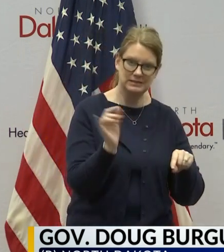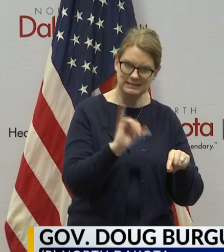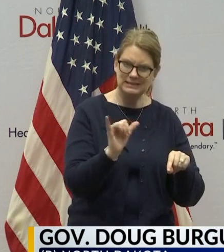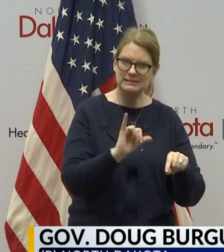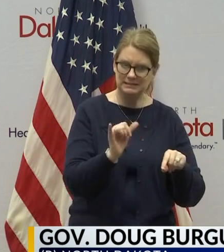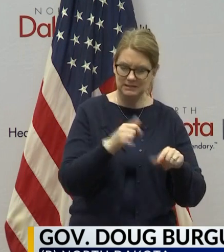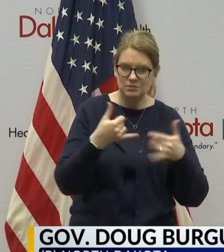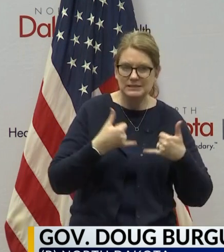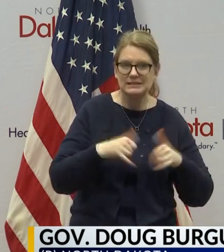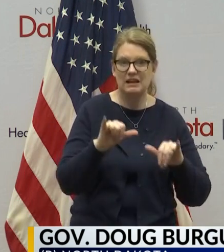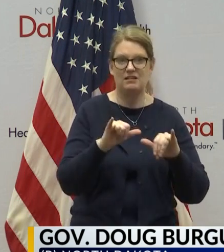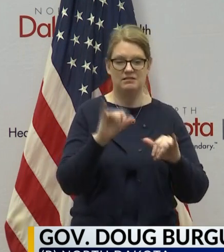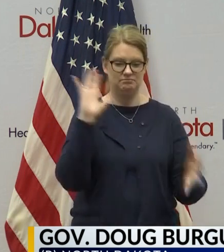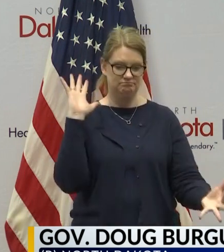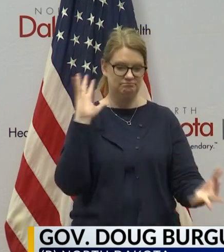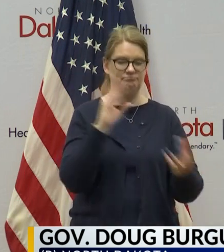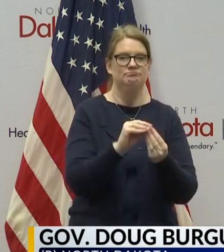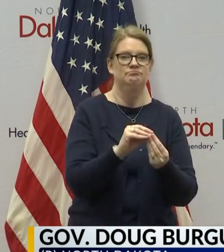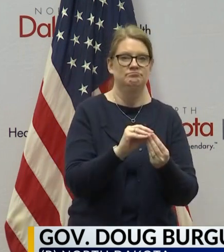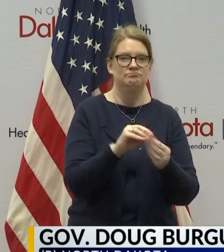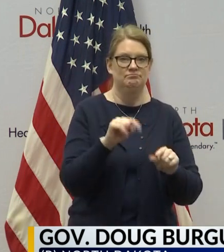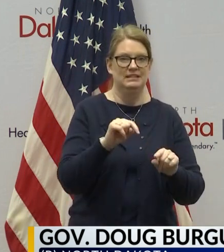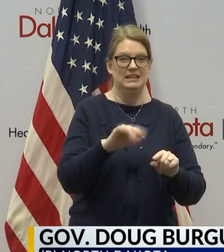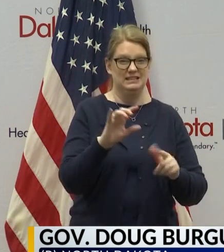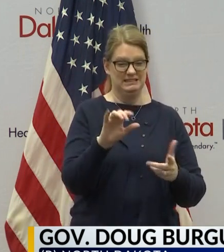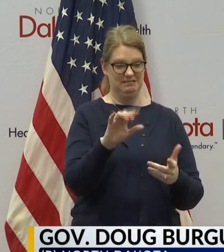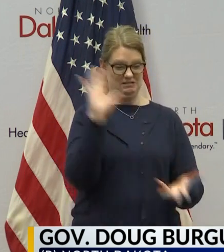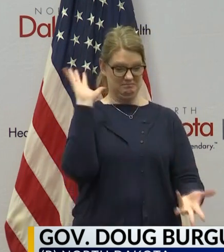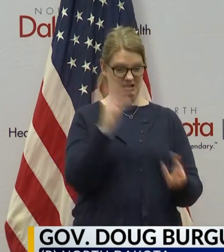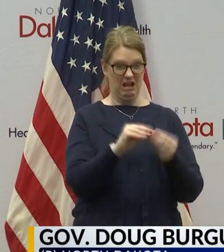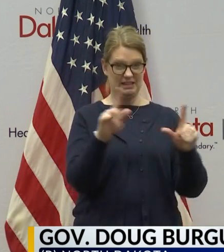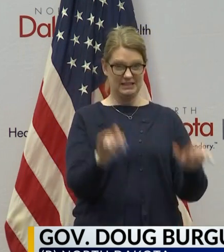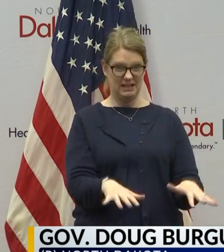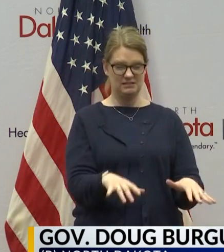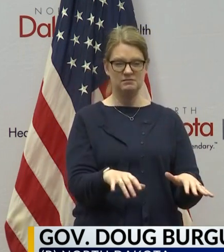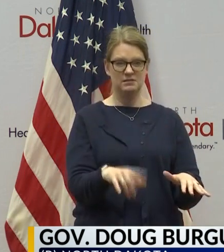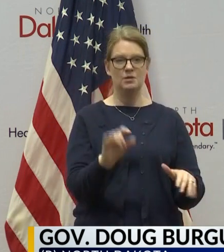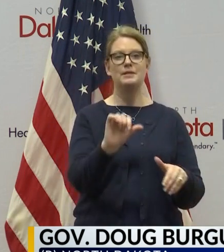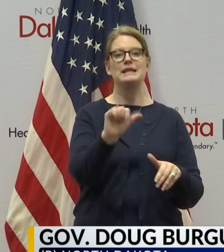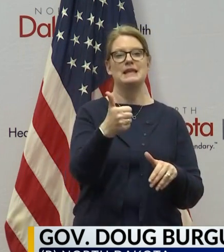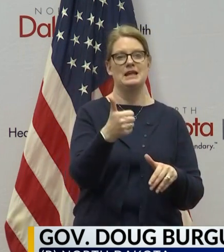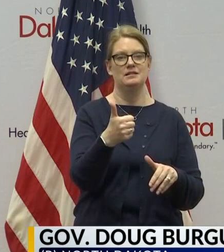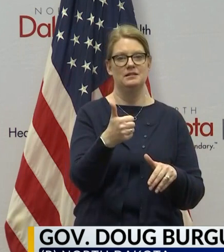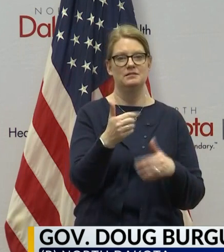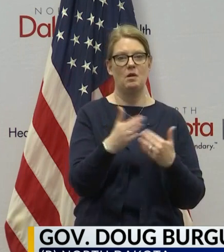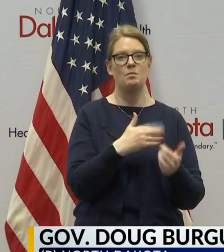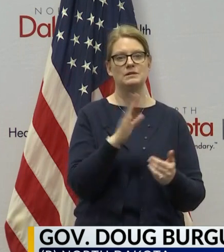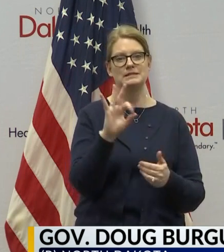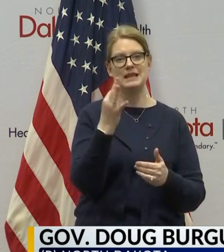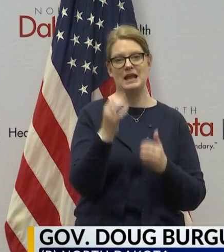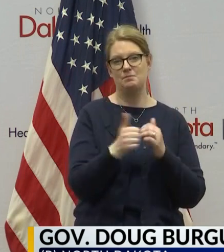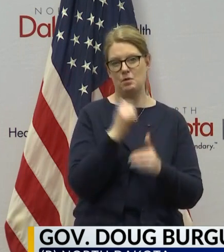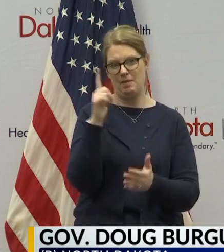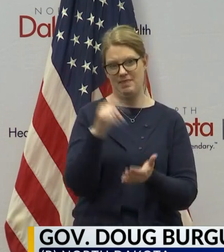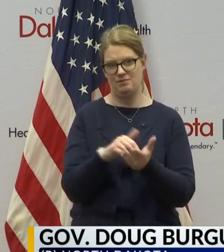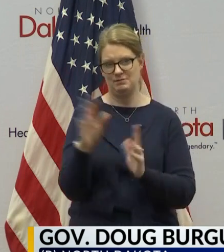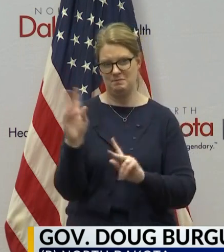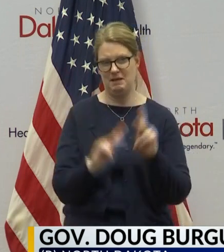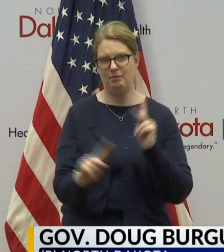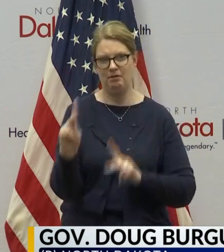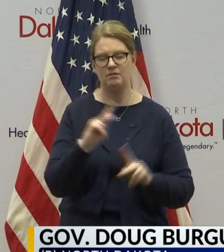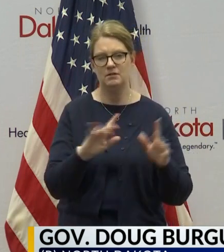overall. We're the 10th best so far in terms of tests per capita, almost nine per capita, and we're